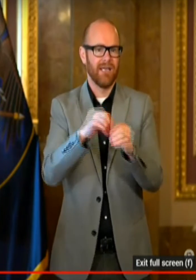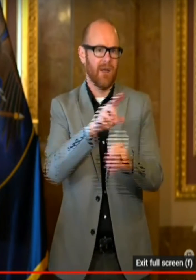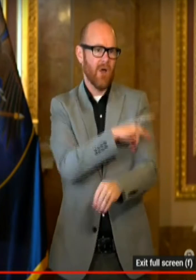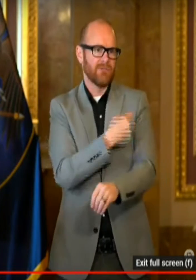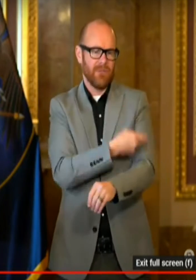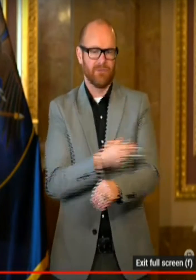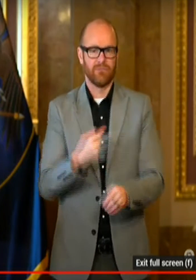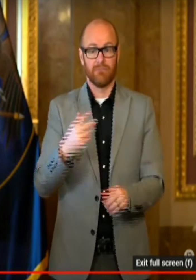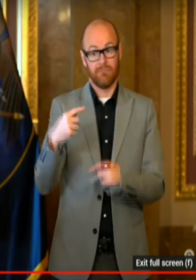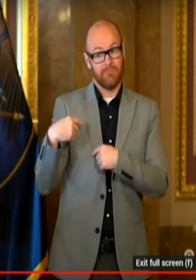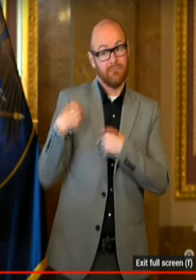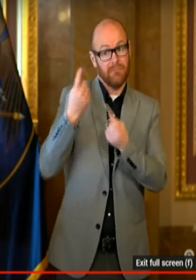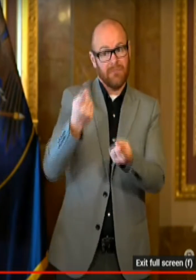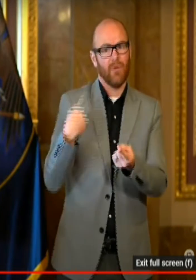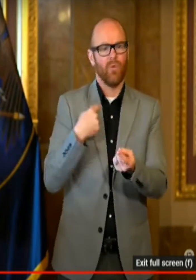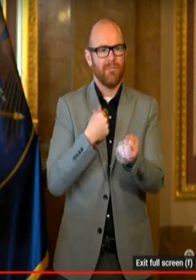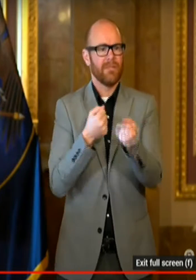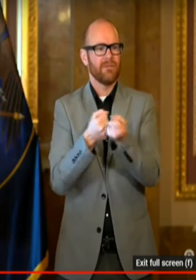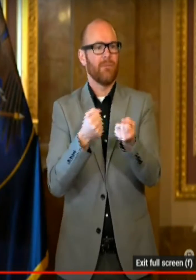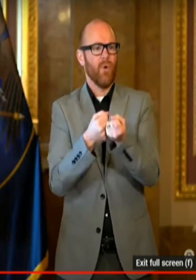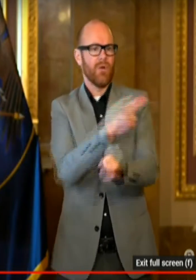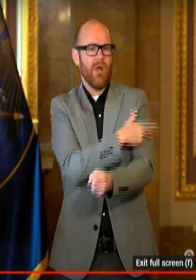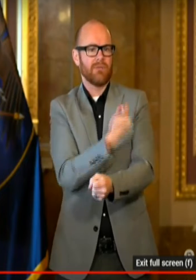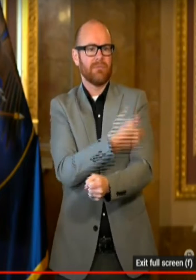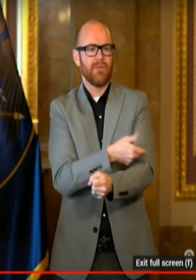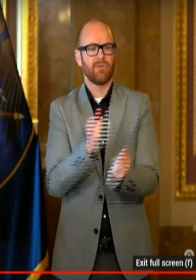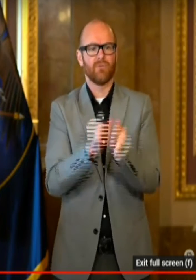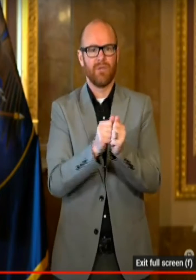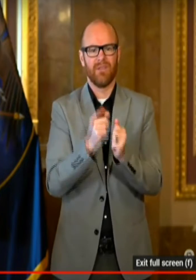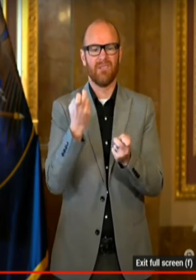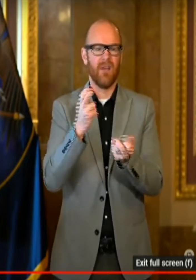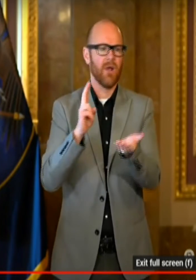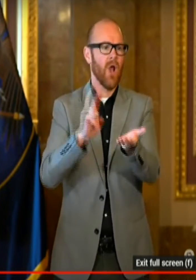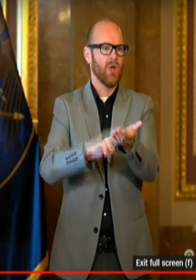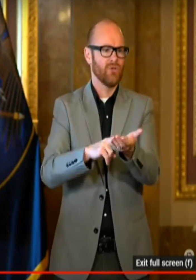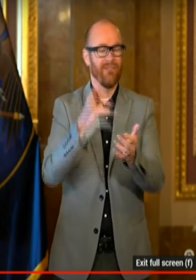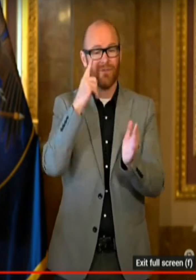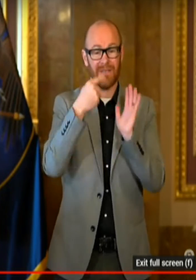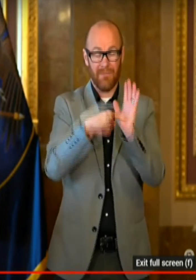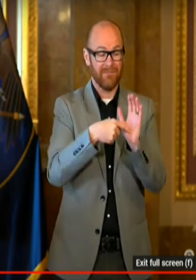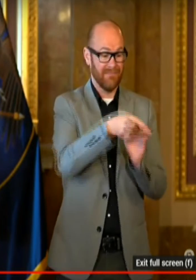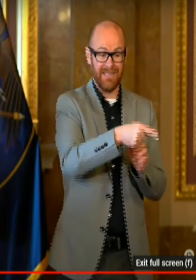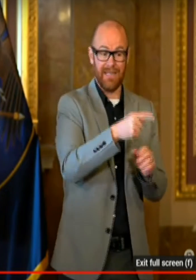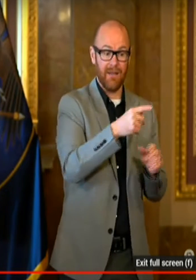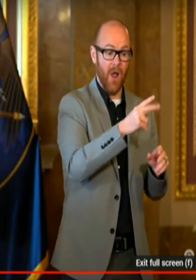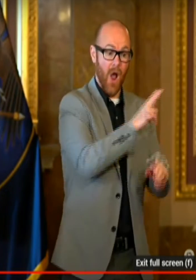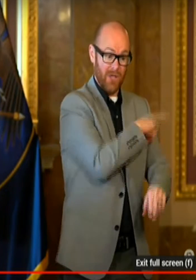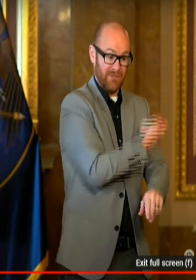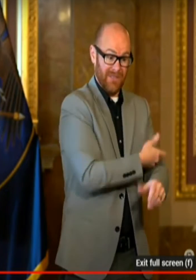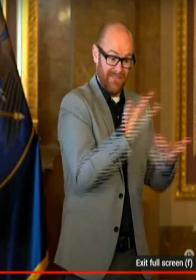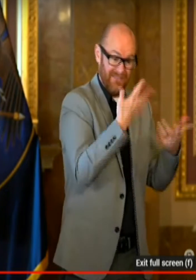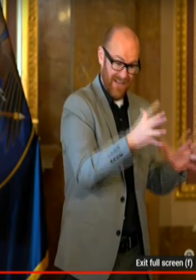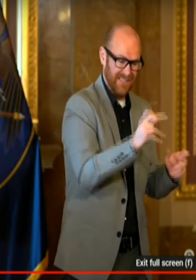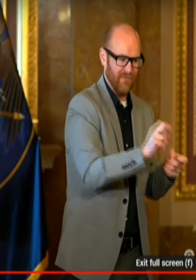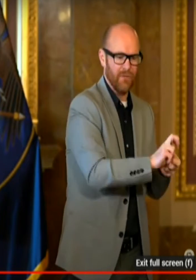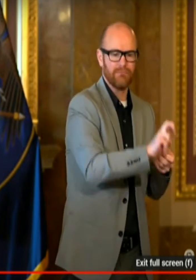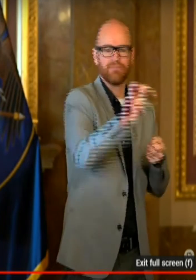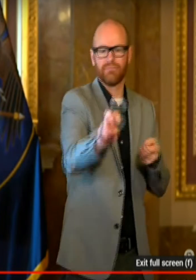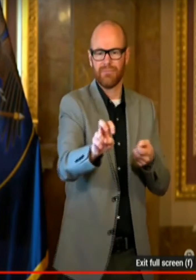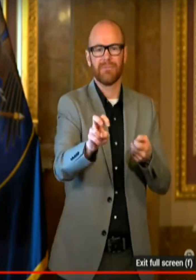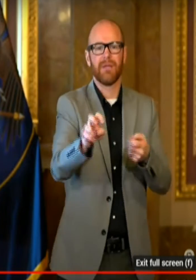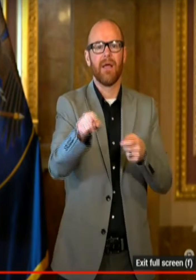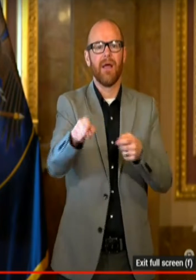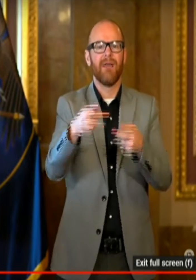with contracts that allow individuals that need to leave hospitals to be able to move into long-term care facilities, into COVID-positive facilities.